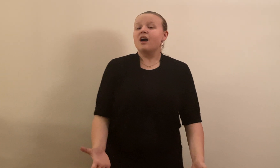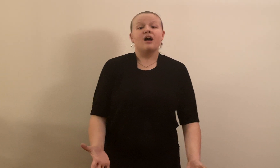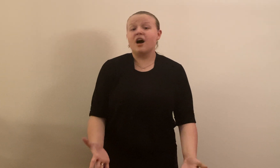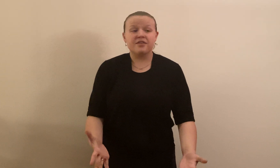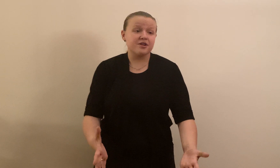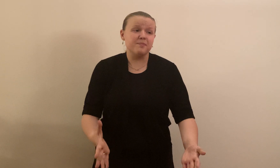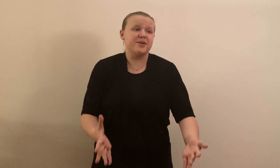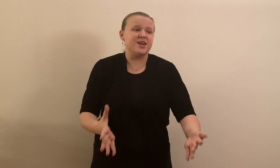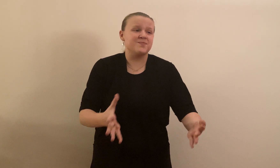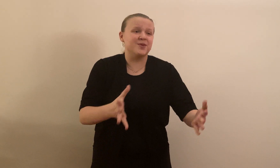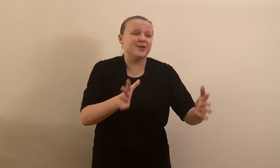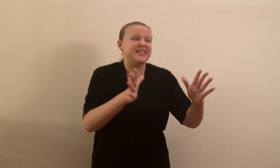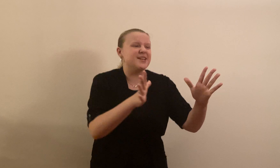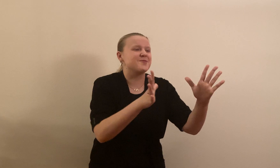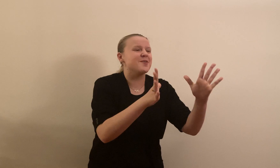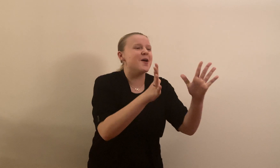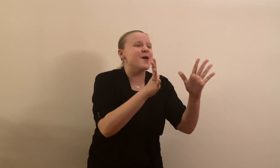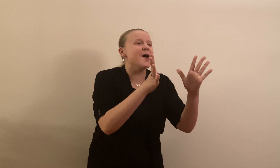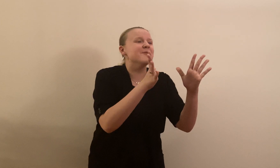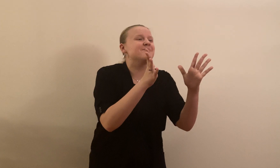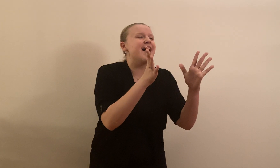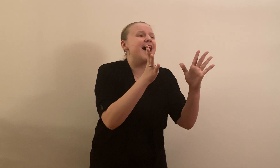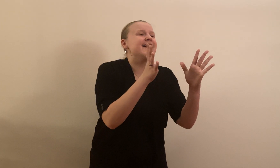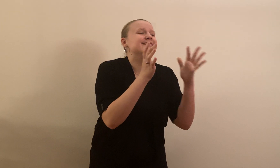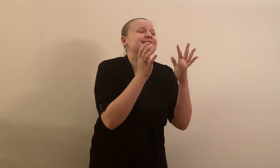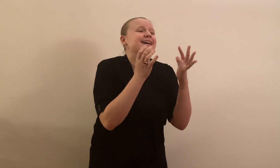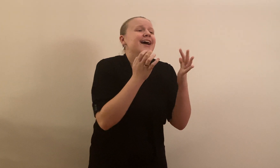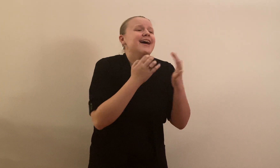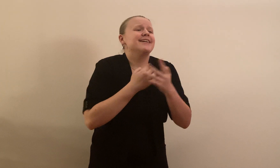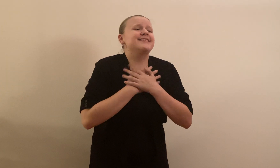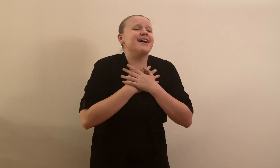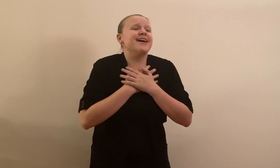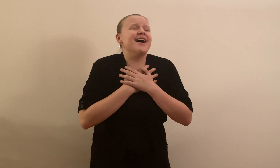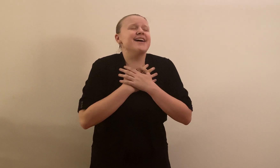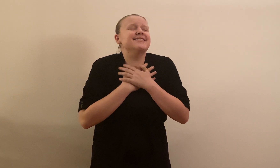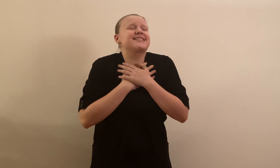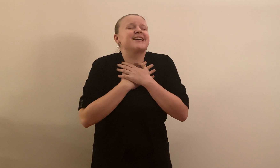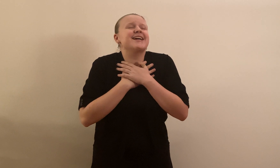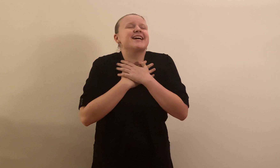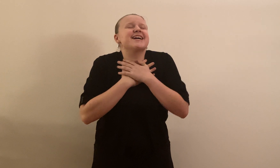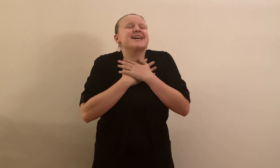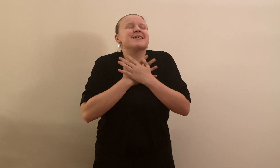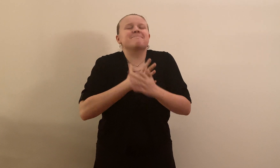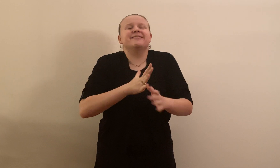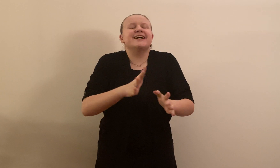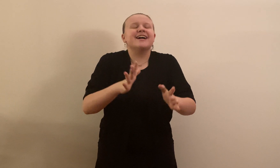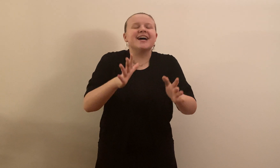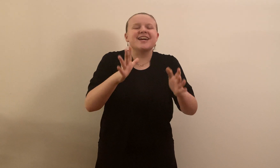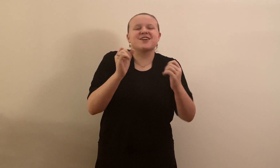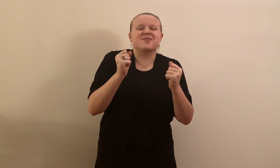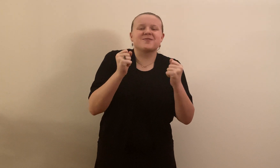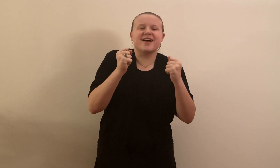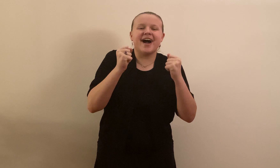Other people need romance Dancing, playing around